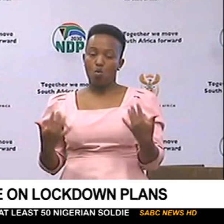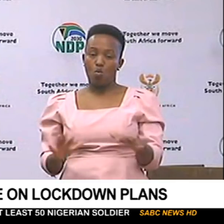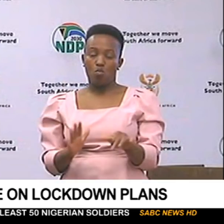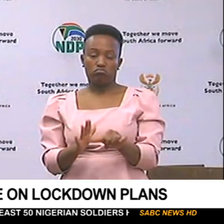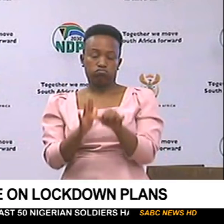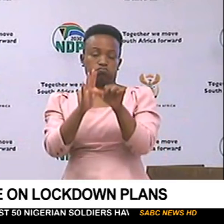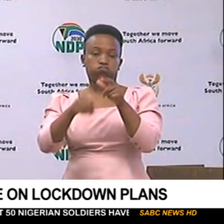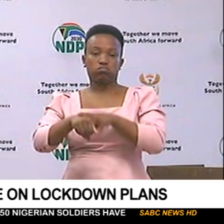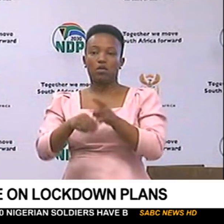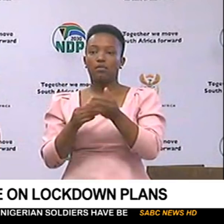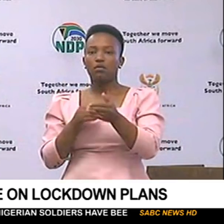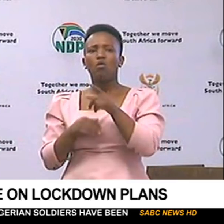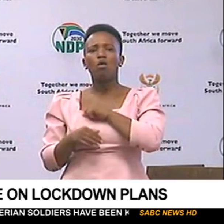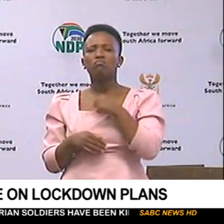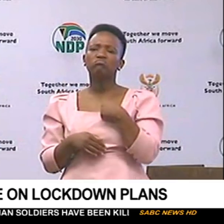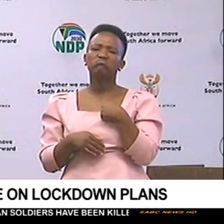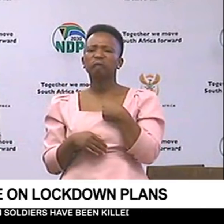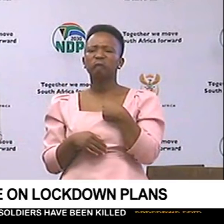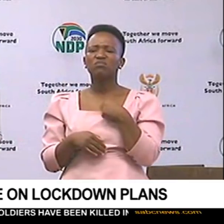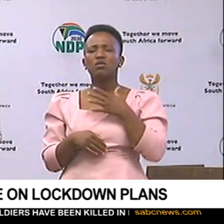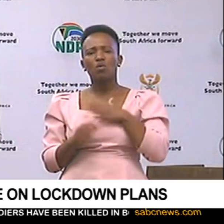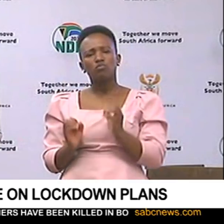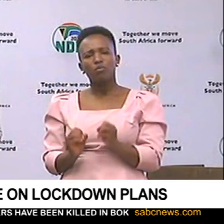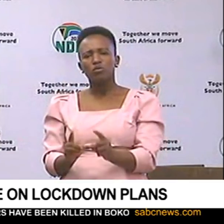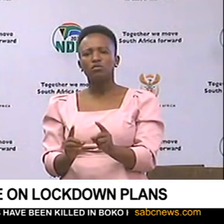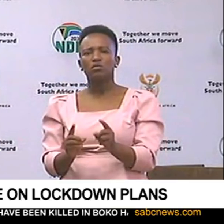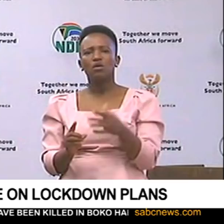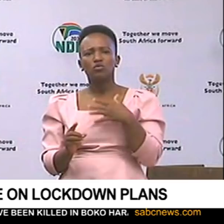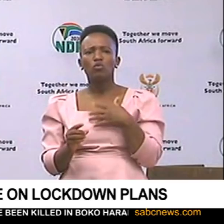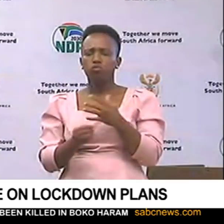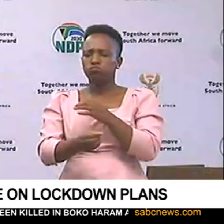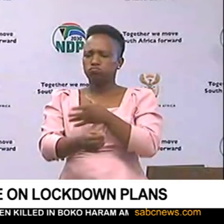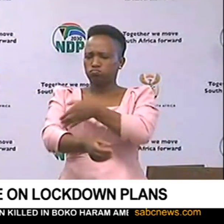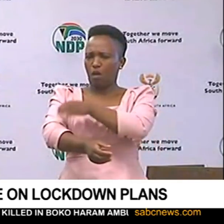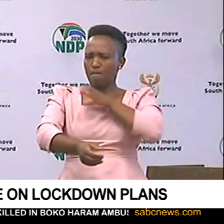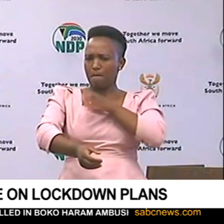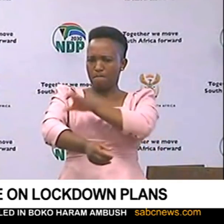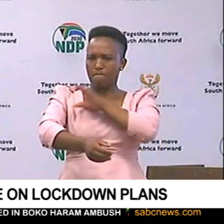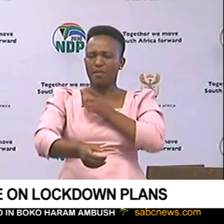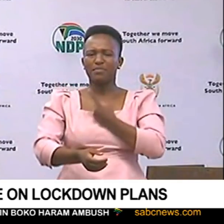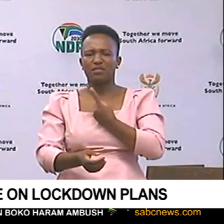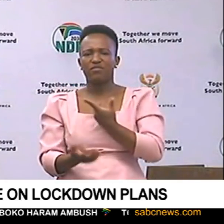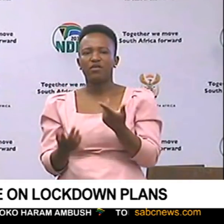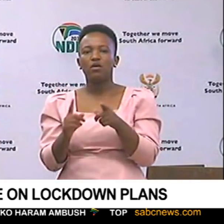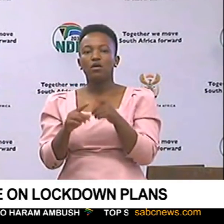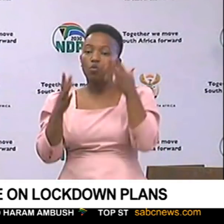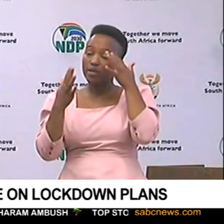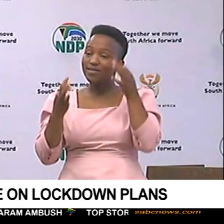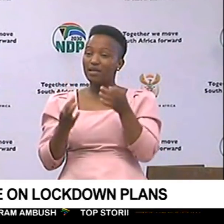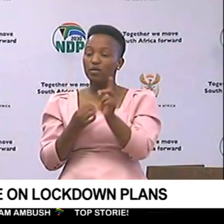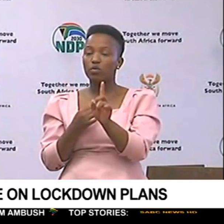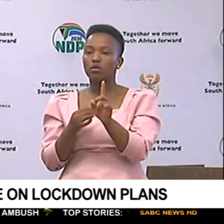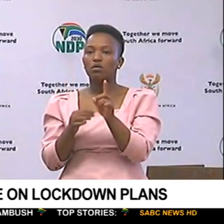we have heard that most people want to exploit the opportunity in order to enrich themselves. We have, therefore, taken a decision that, amongst